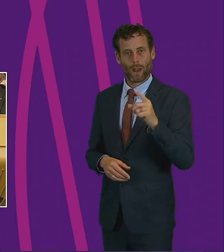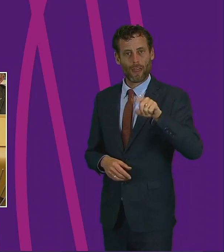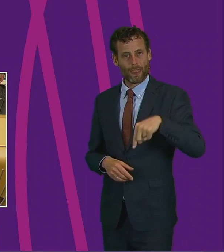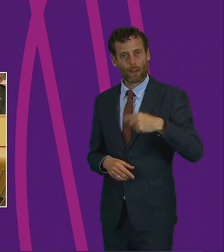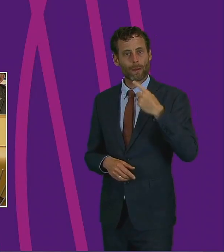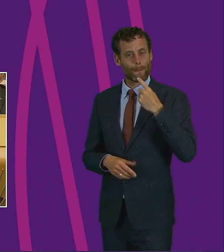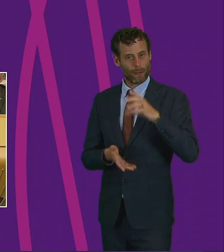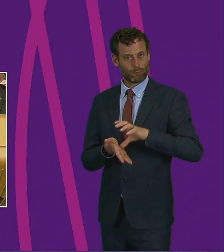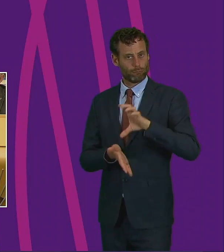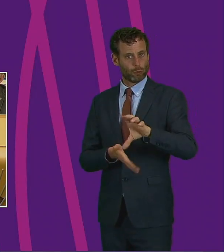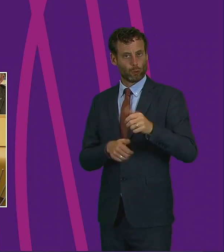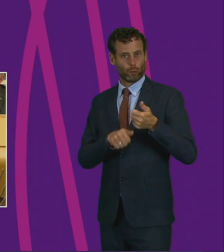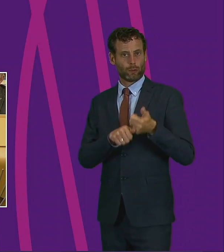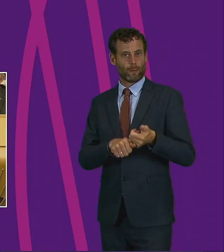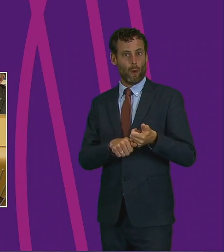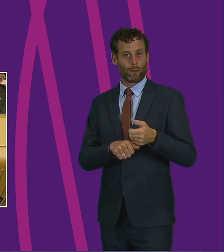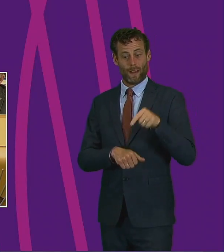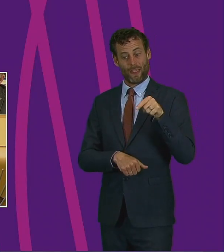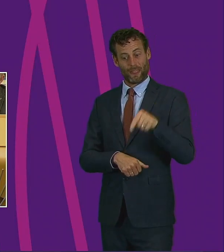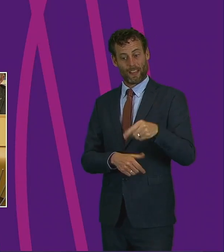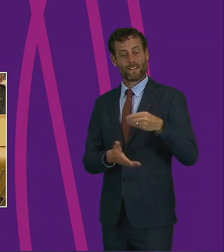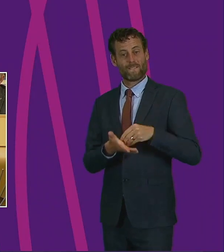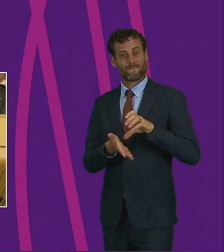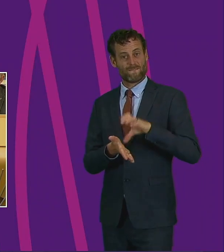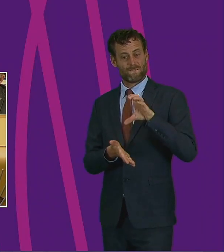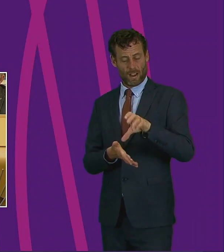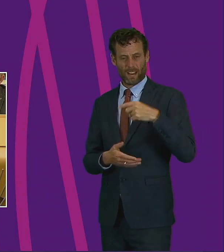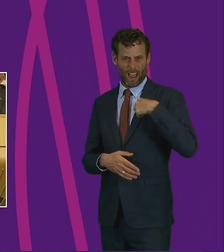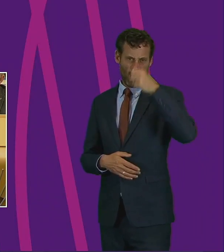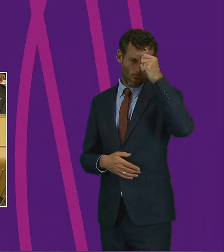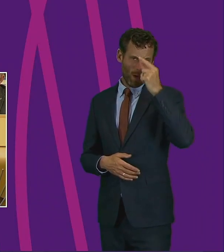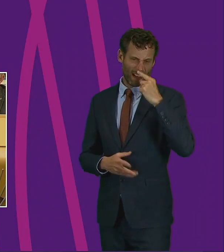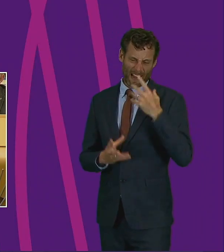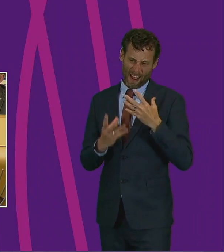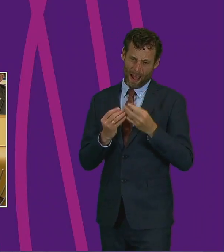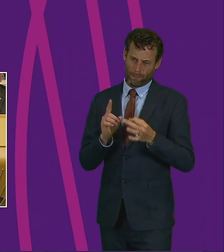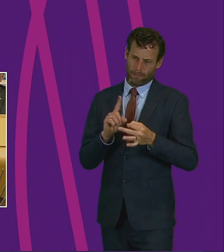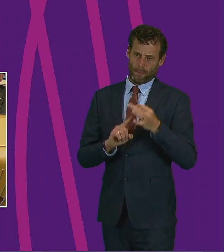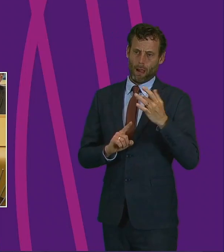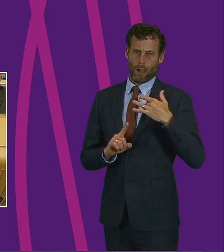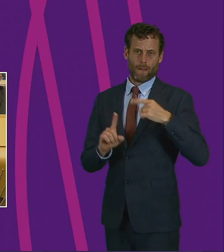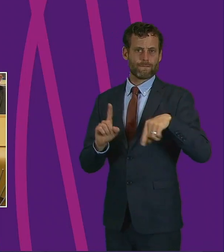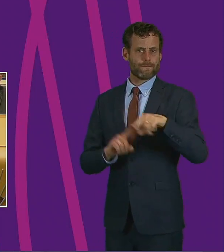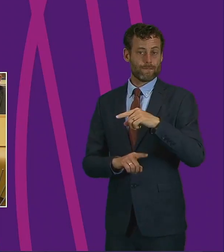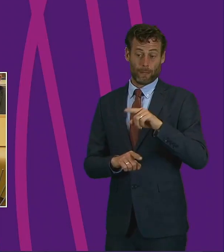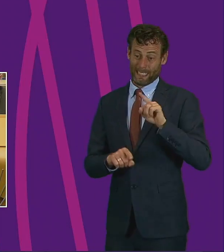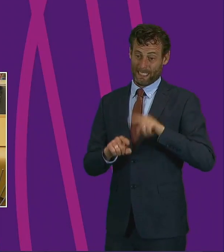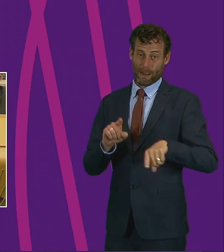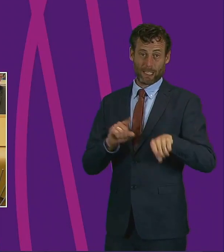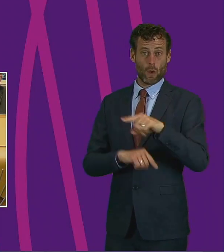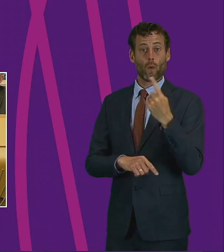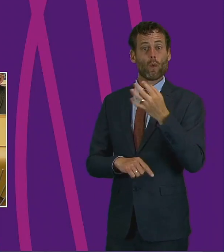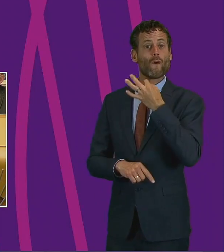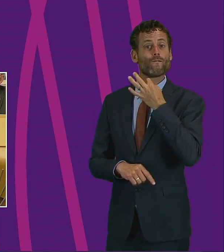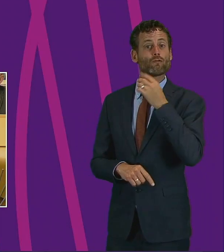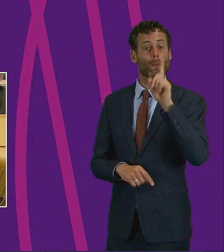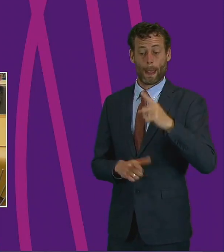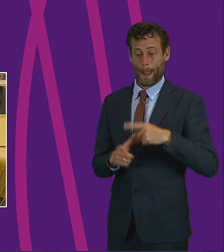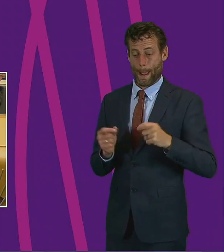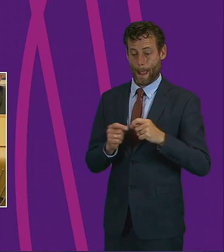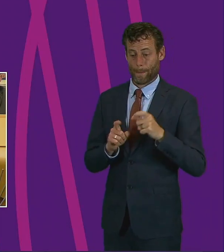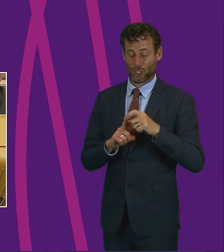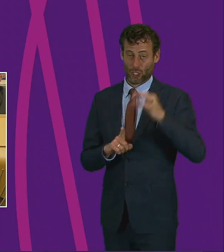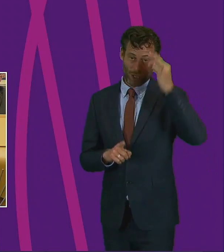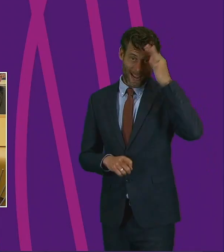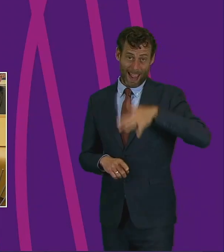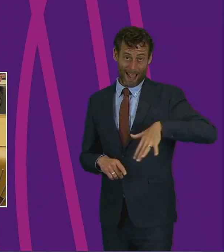support. And I know that this funding has made a real and tangible difference, particularly to vulnerable people. Aberdeenshire Council has received £9